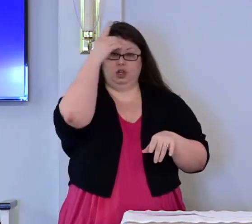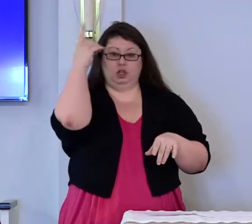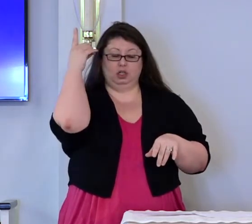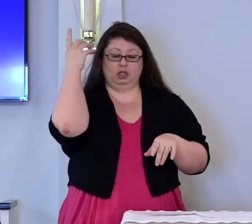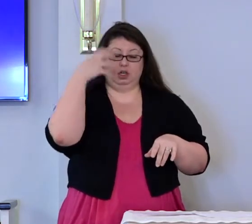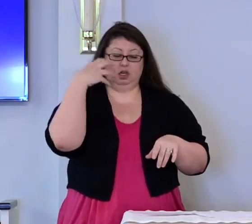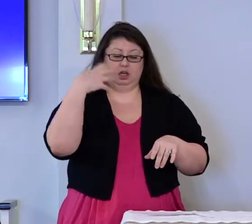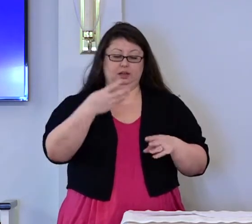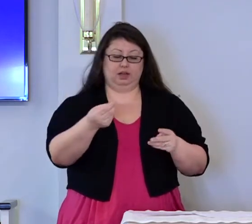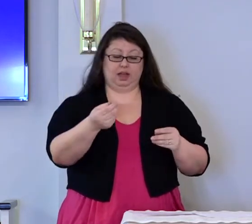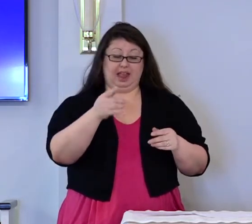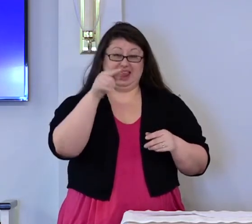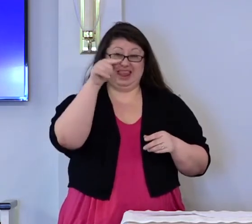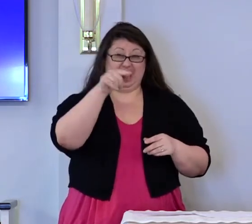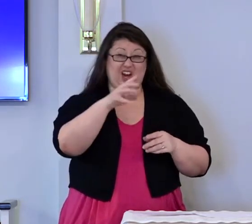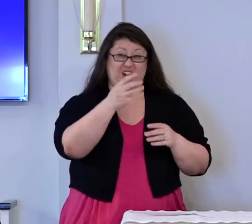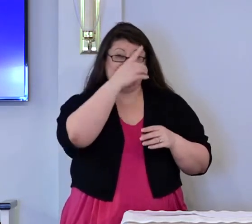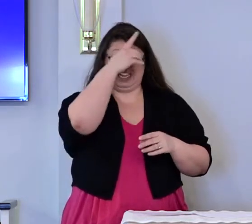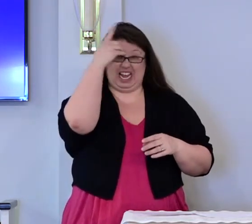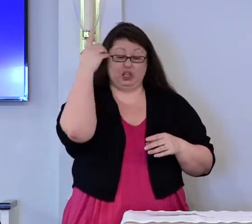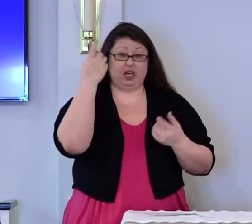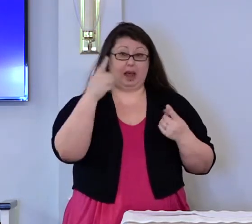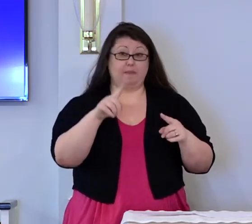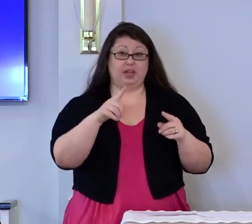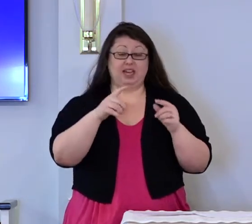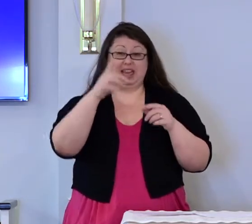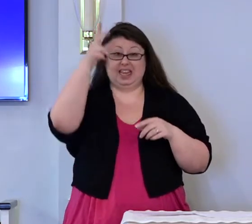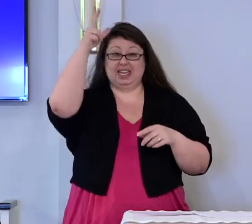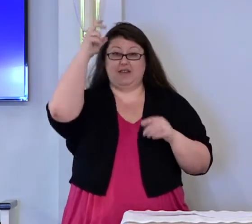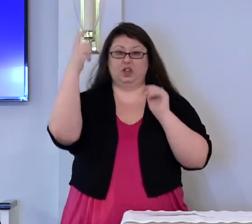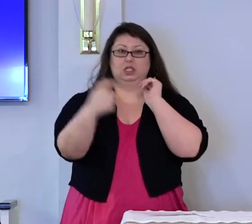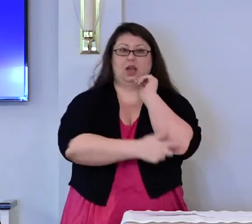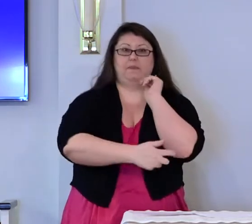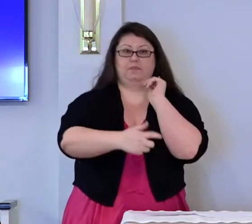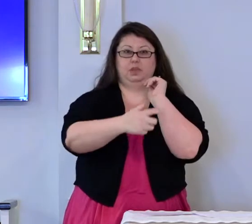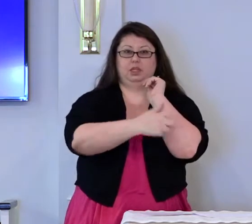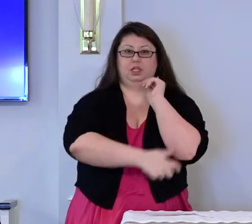There, the devil tempted Jesus for 40 days.